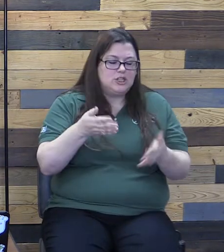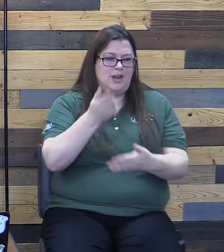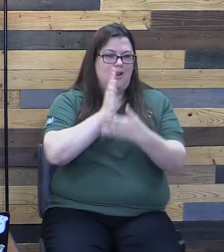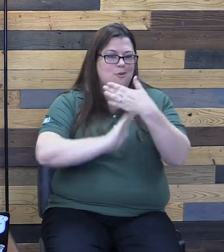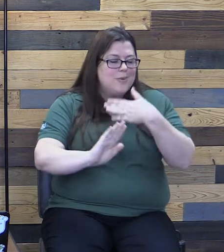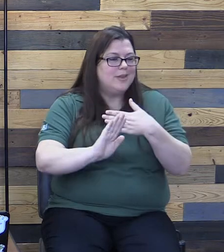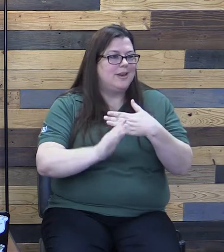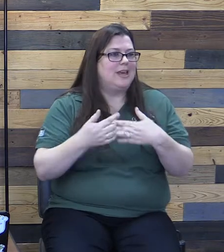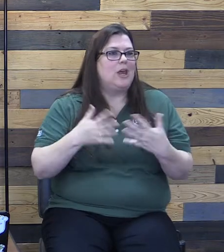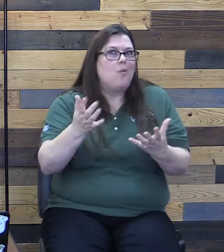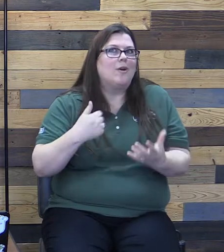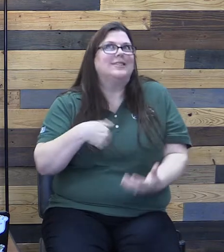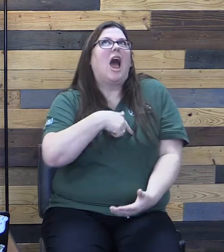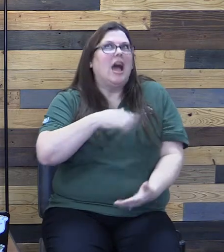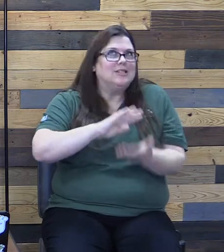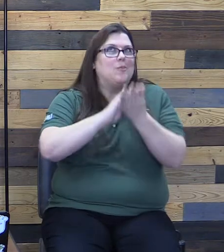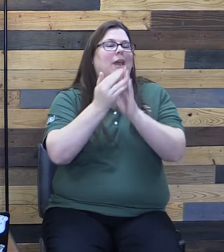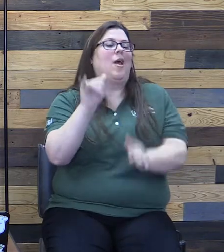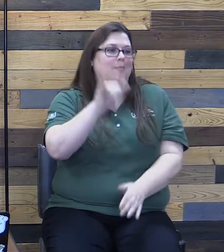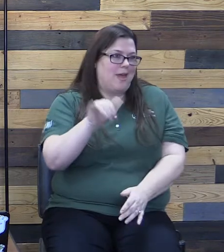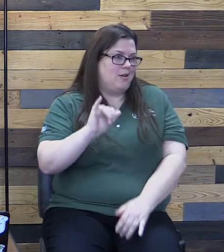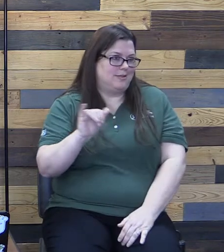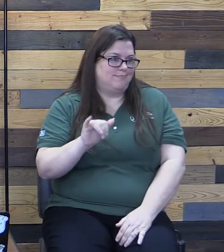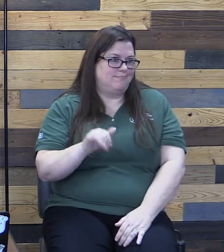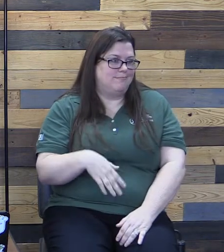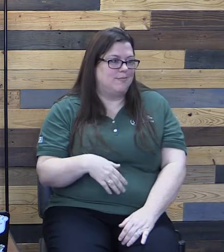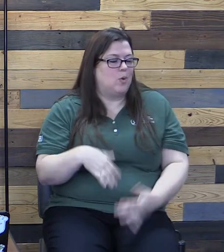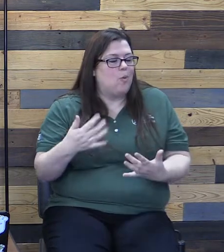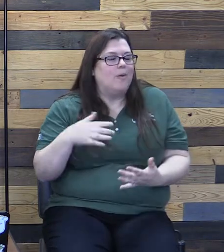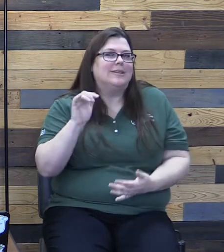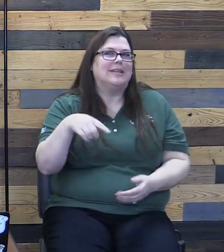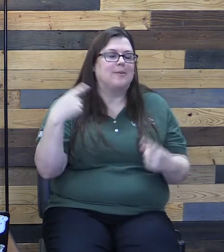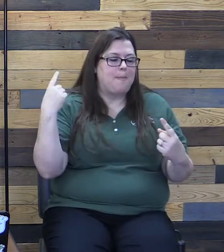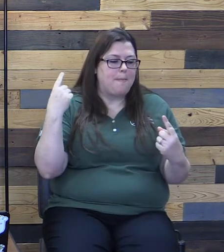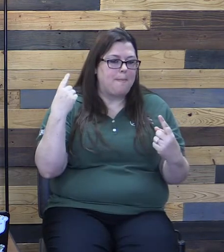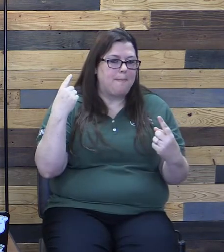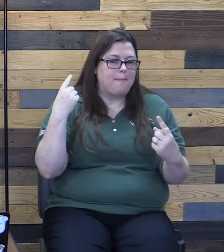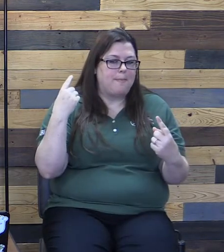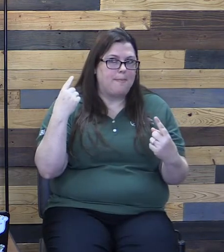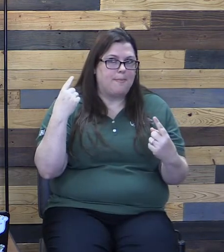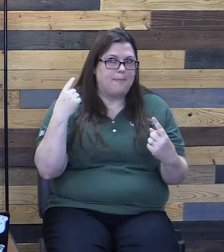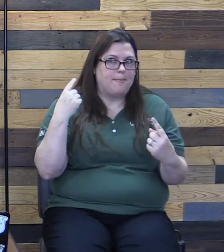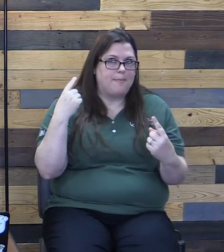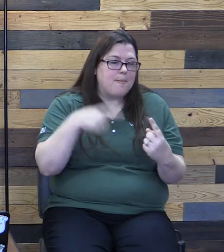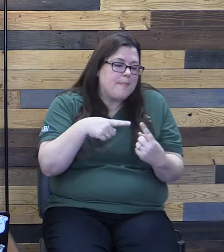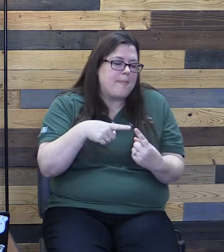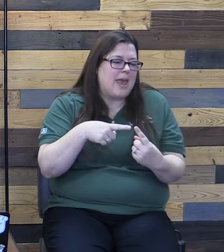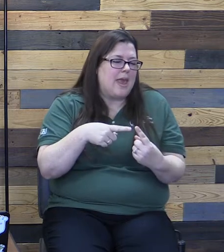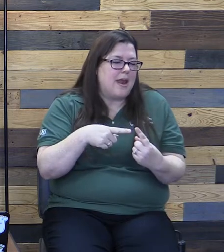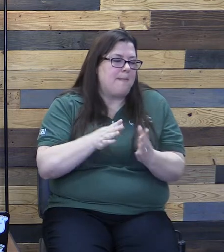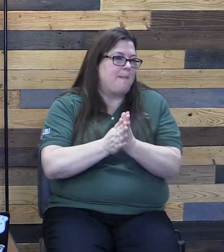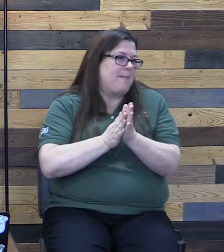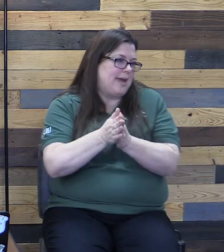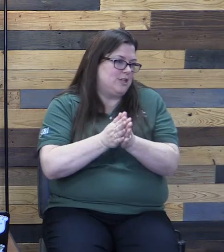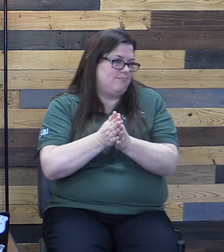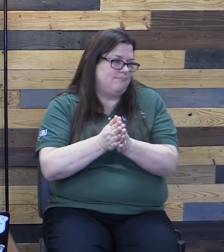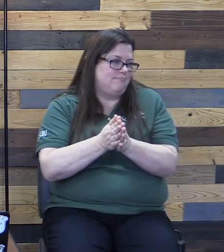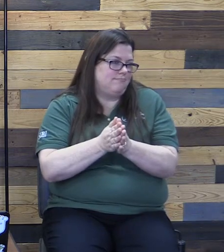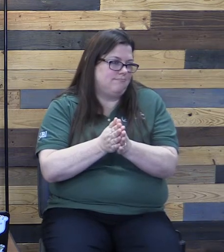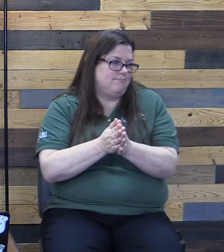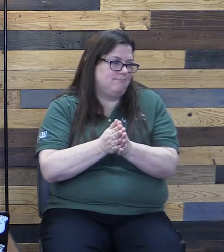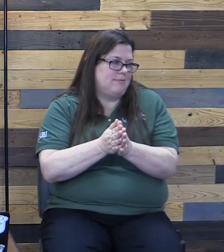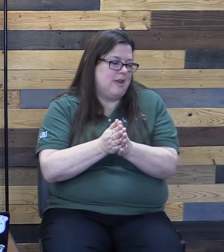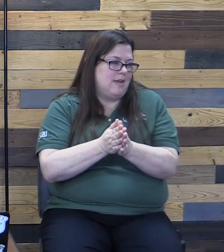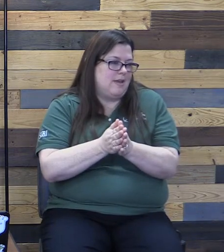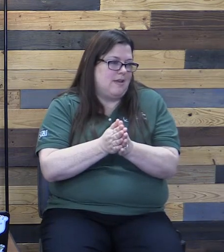Jesus wants us to be those things too. But what was Jesus' main passion? His